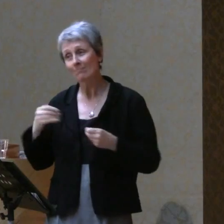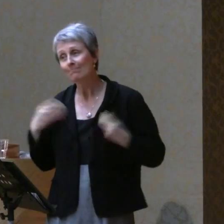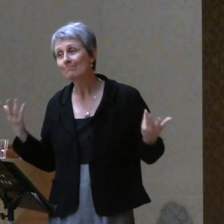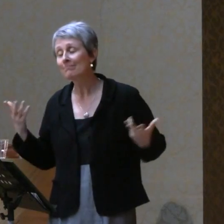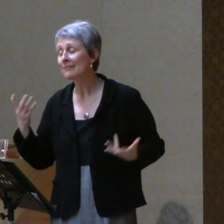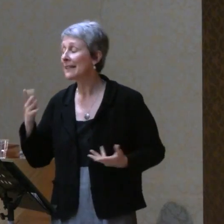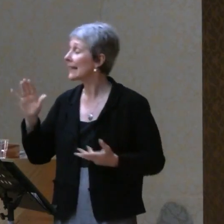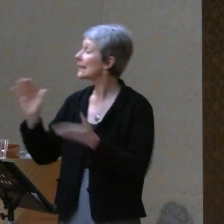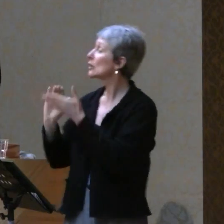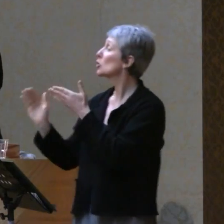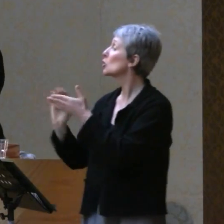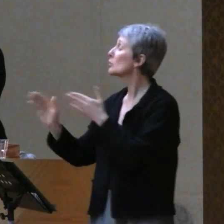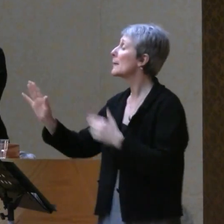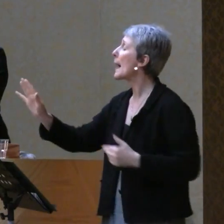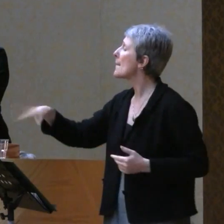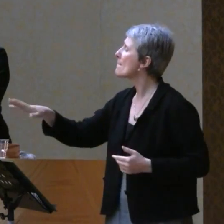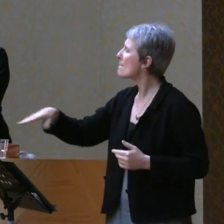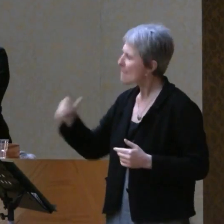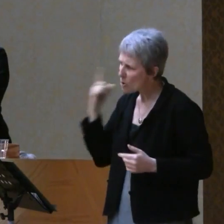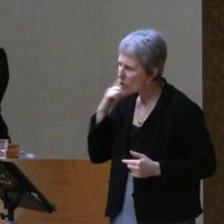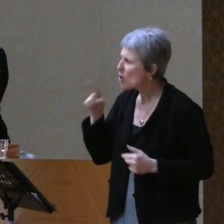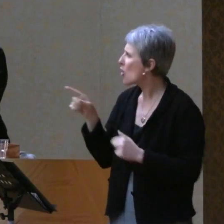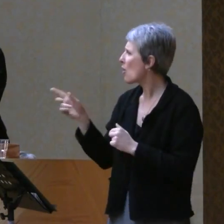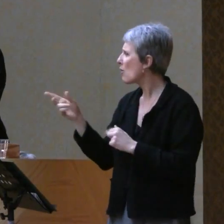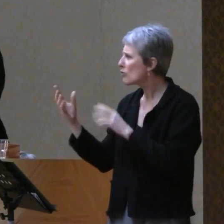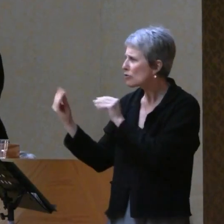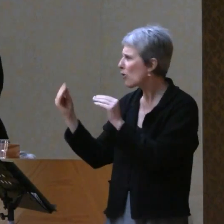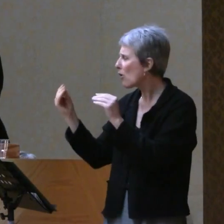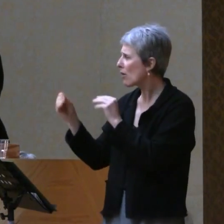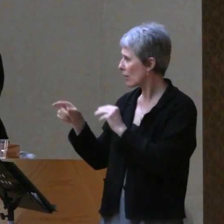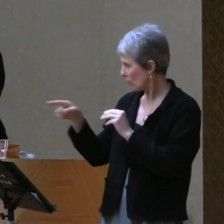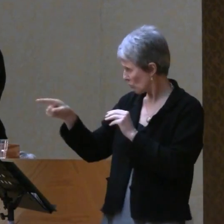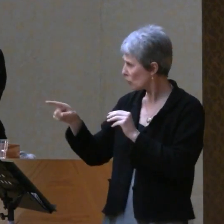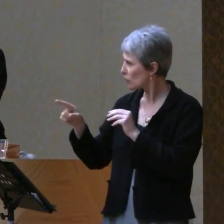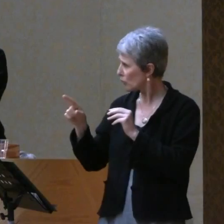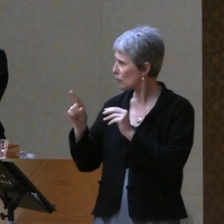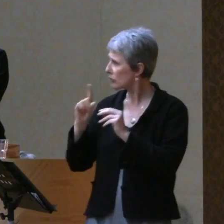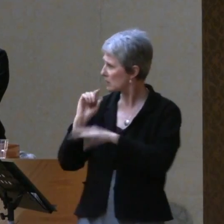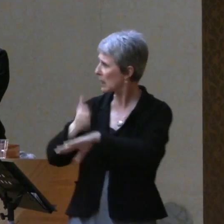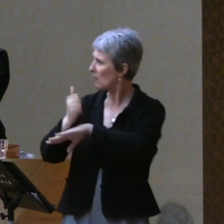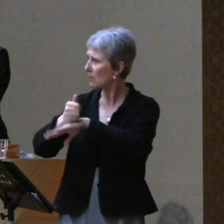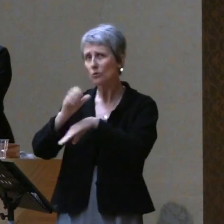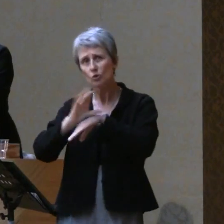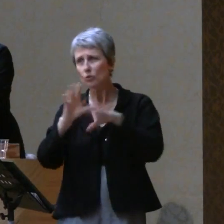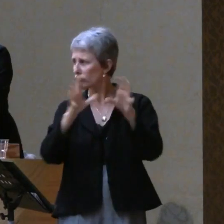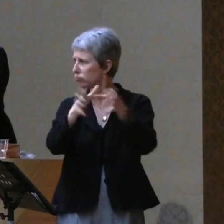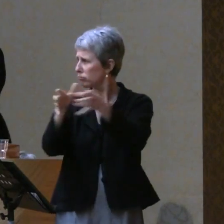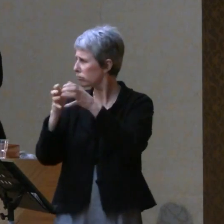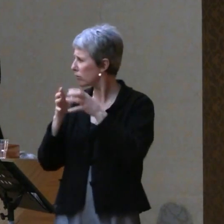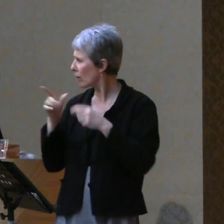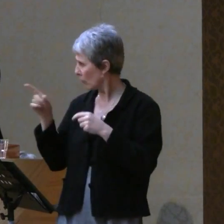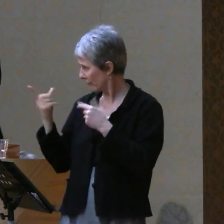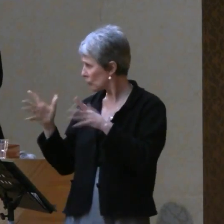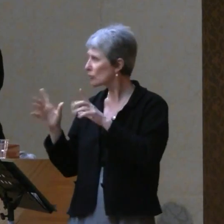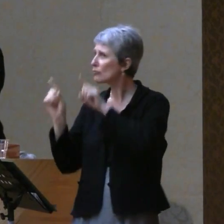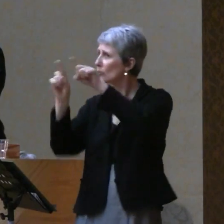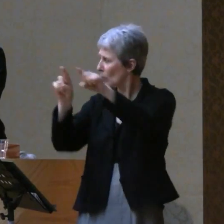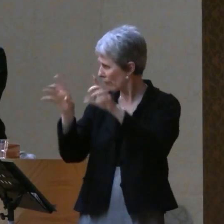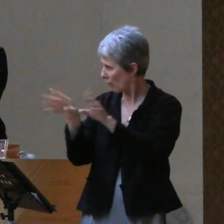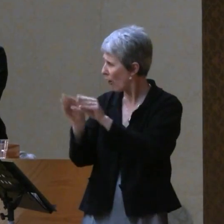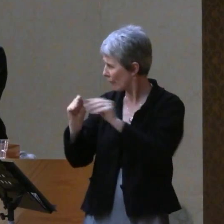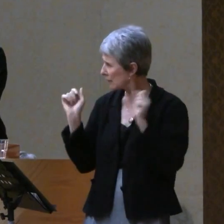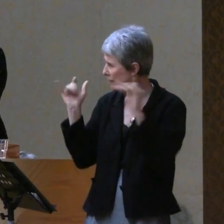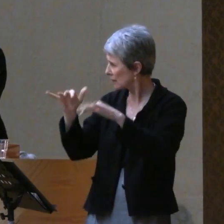Excuse me, I couldn't help but overhearing, do you plant congregations? Did you go to the church planting